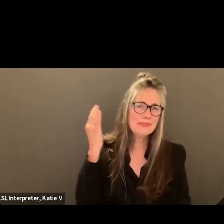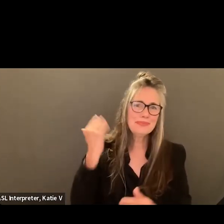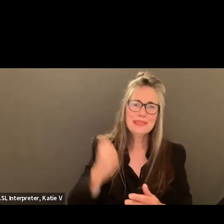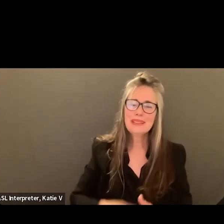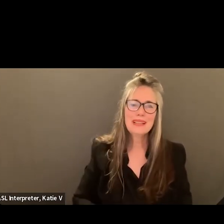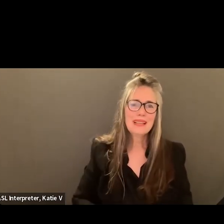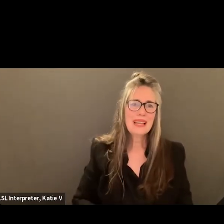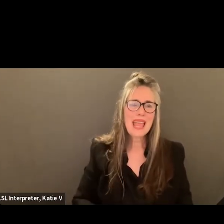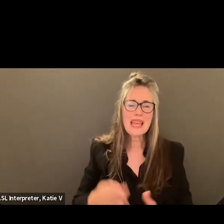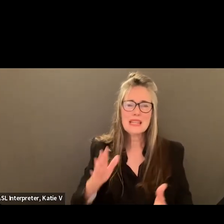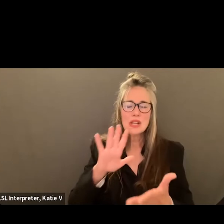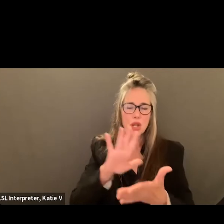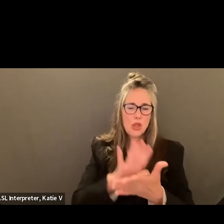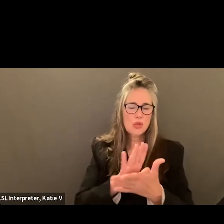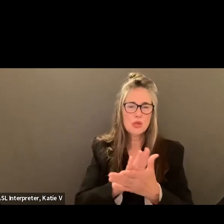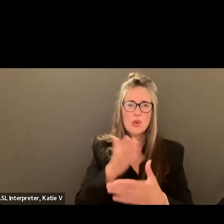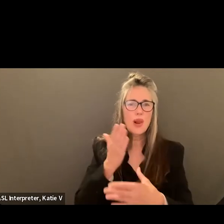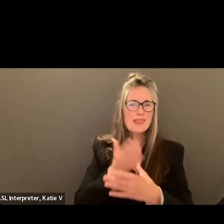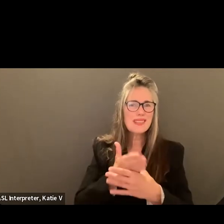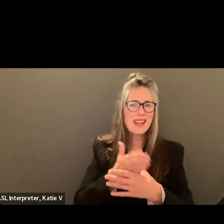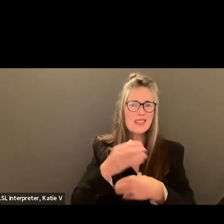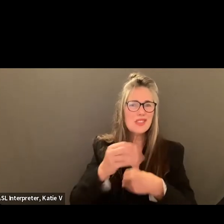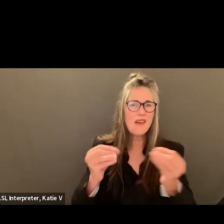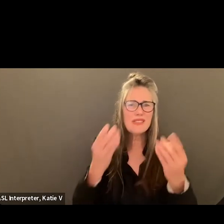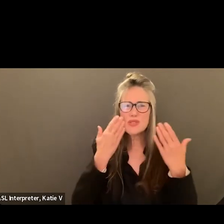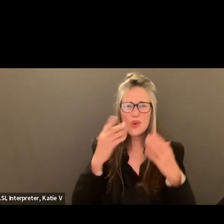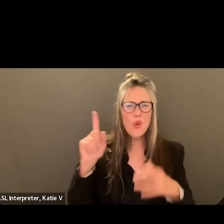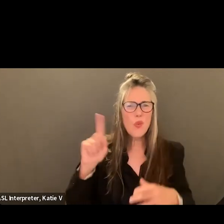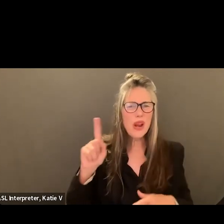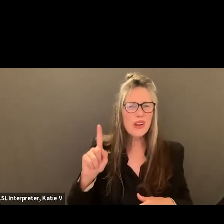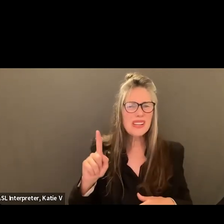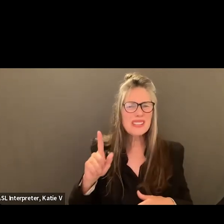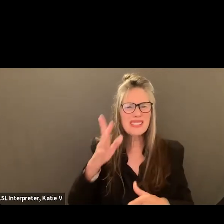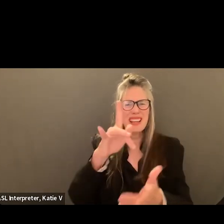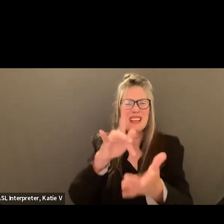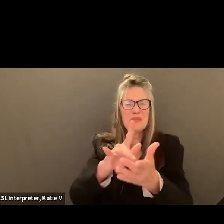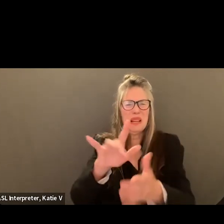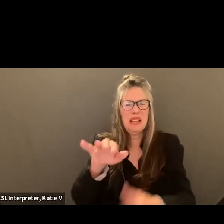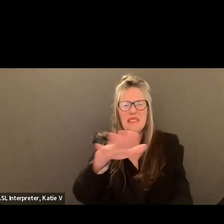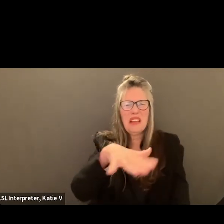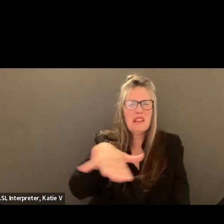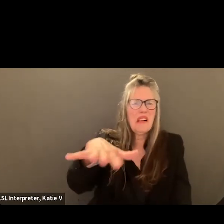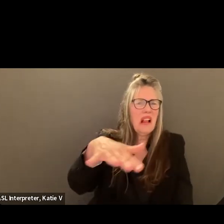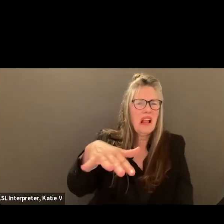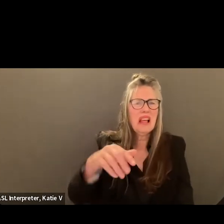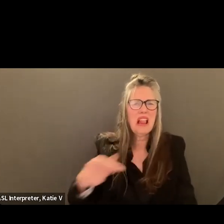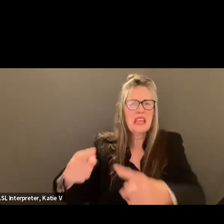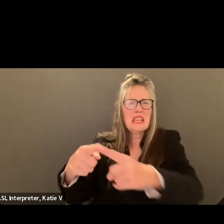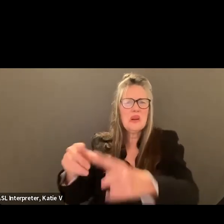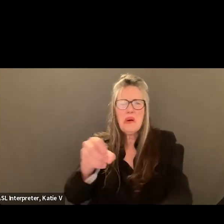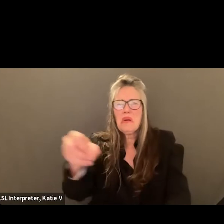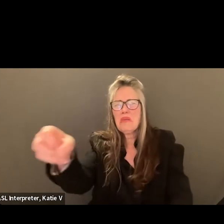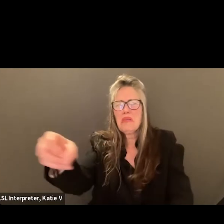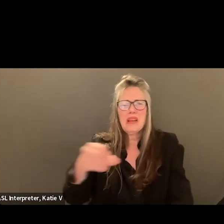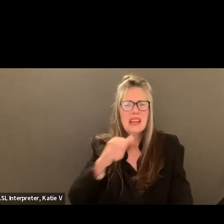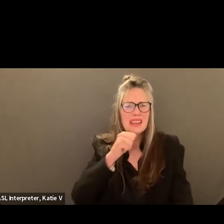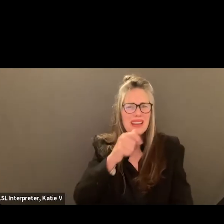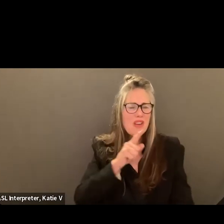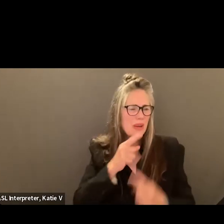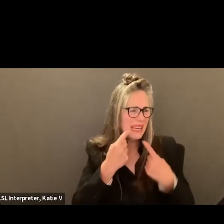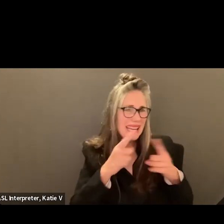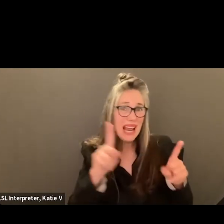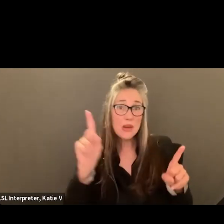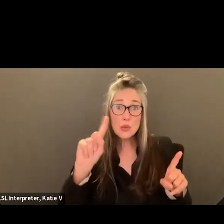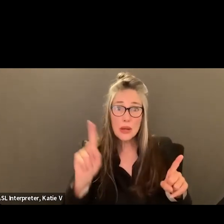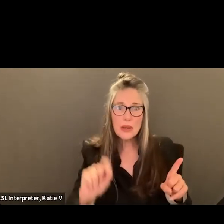office is like kind of in the middle of nowhere. Like you don't really know where it is. It's not really publicized. It's kind of just like in a corner. So I think